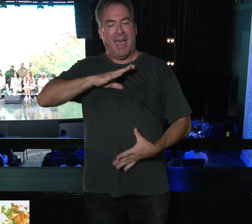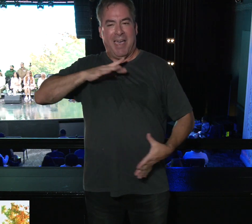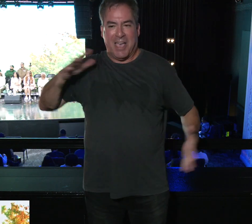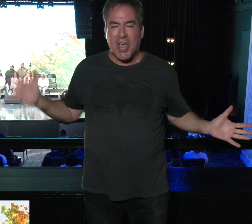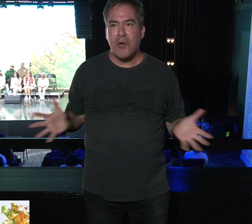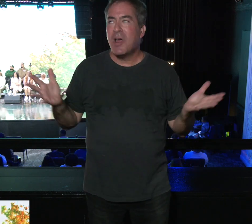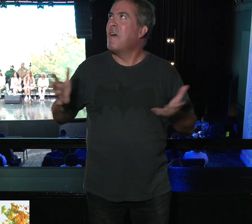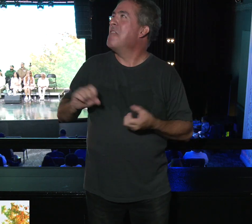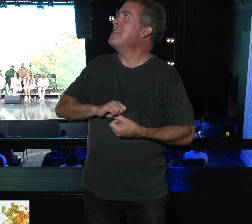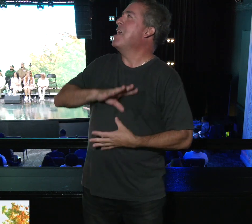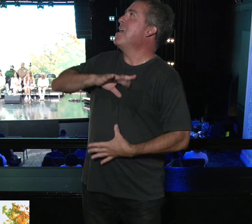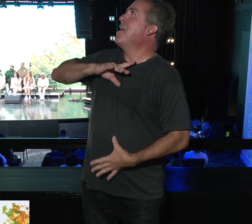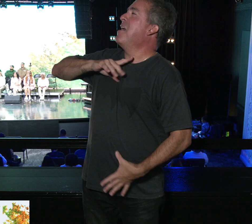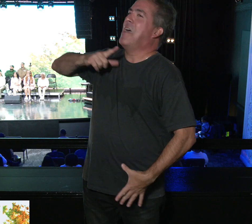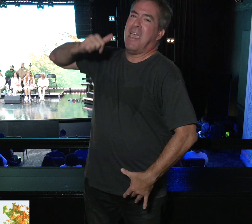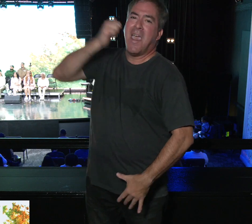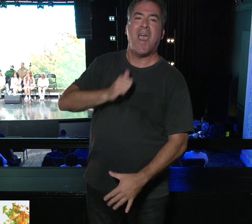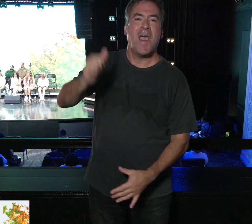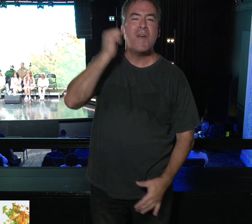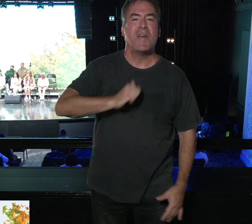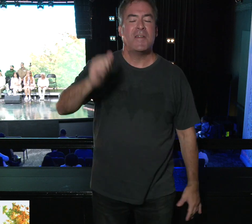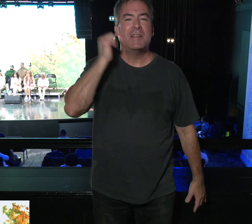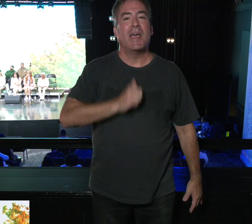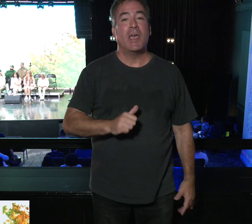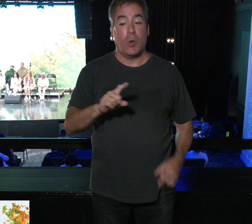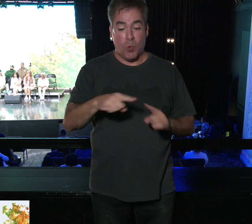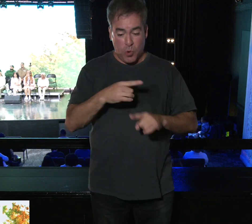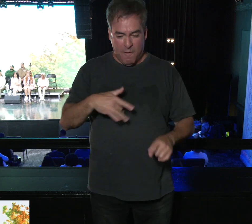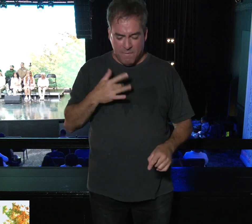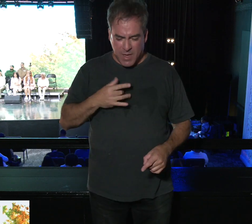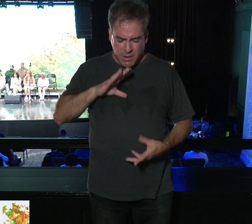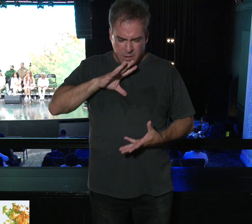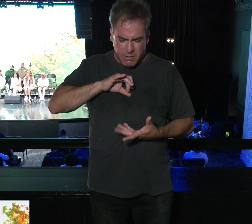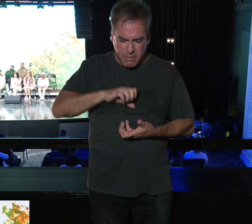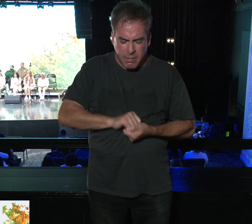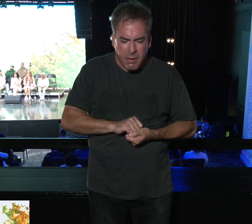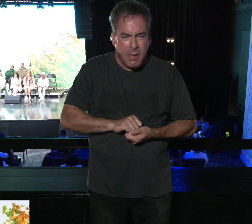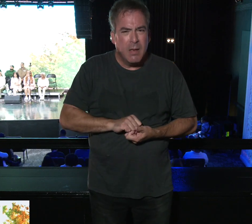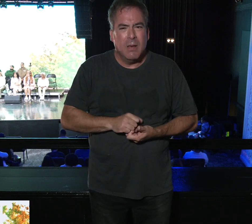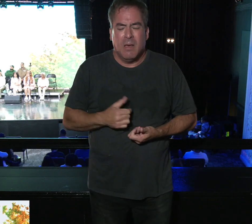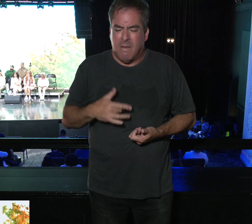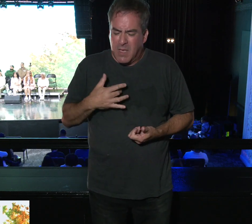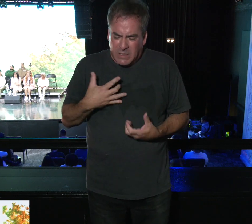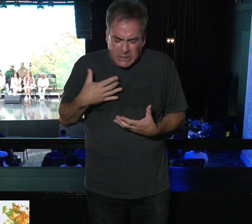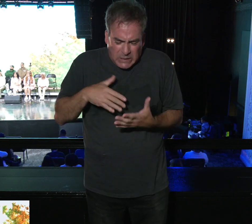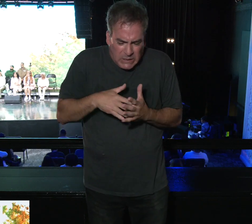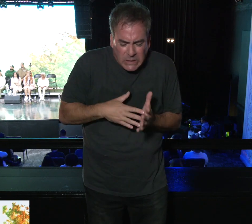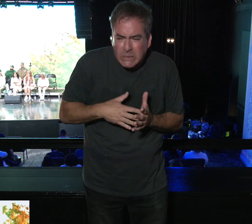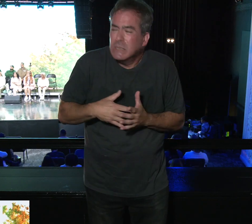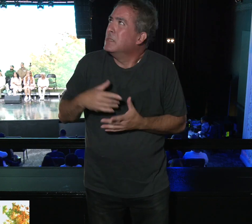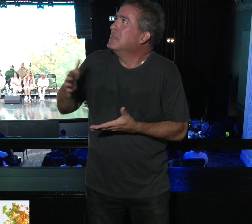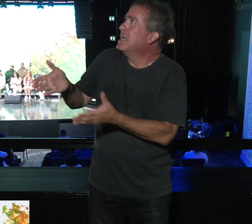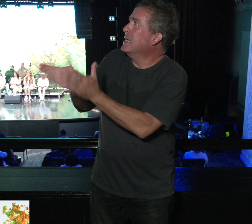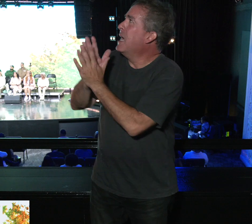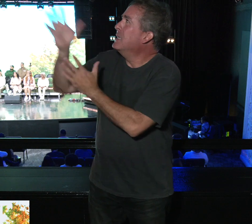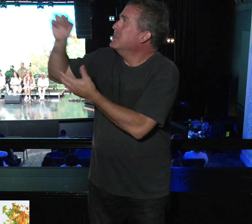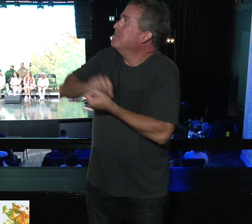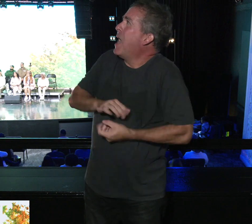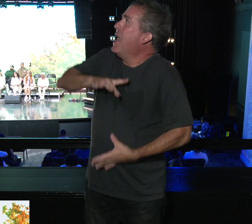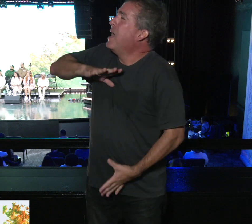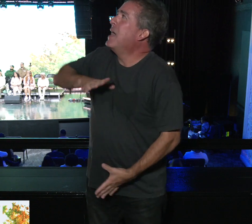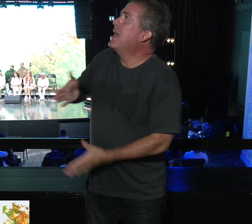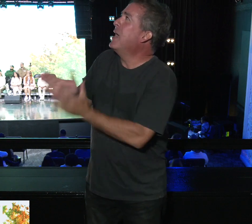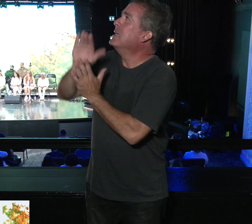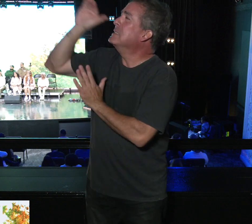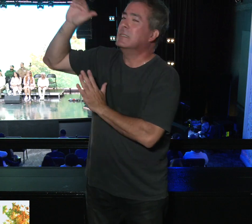Spirit to fill us up on a regular basis. When you feel depleted, when you need strength, ask him to replenish you. Ask him to fill you like